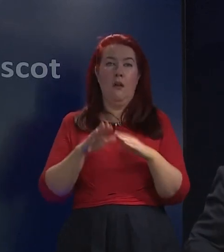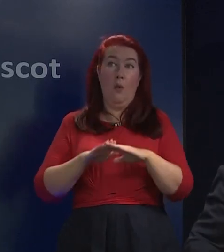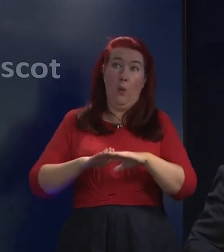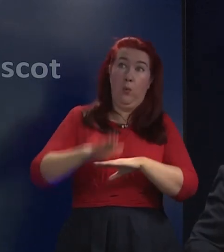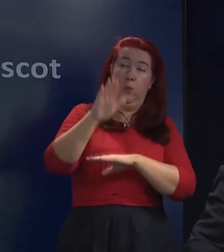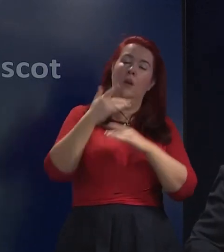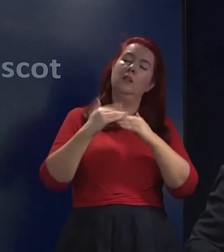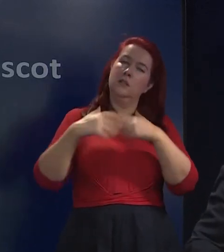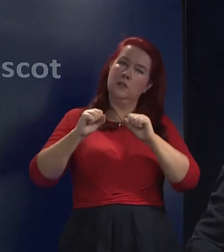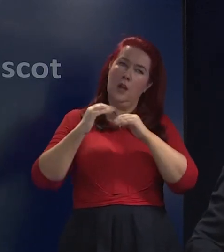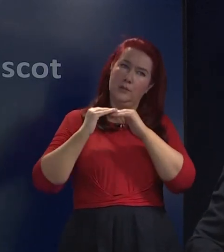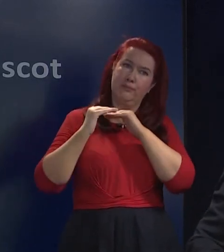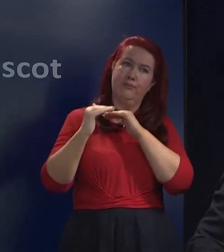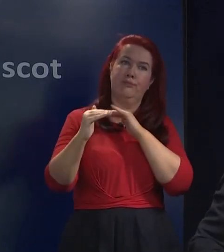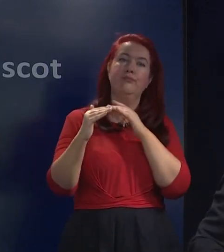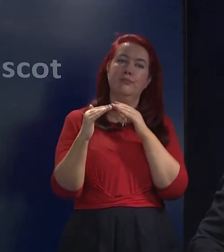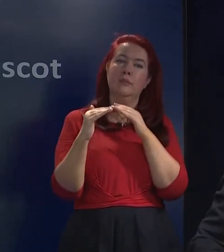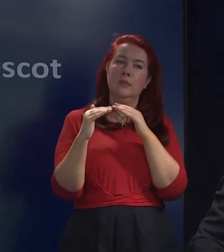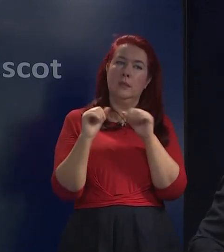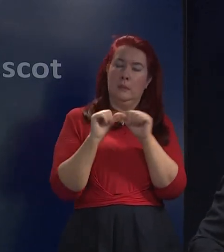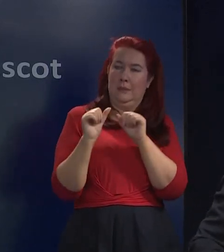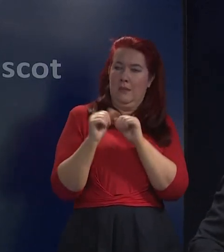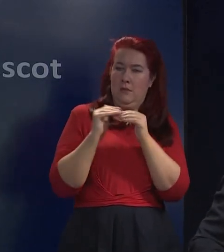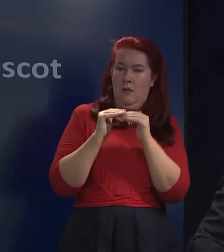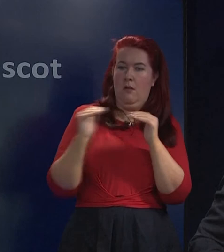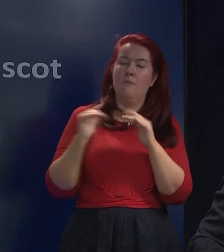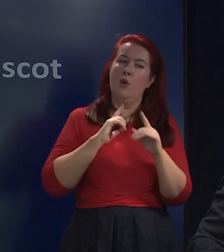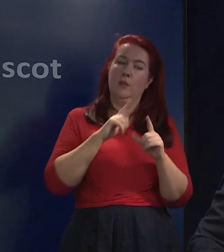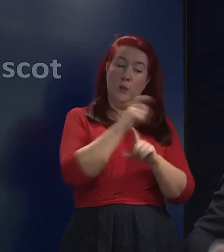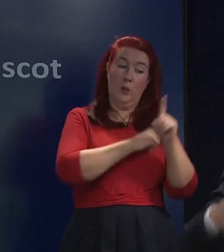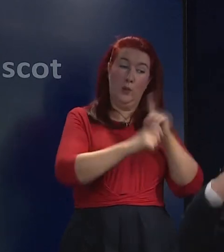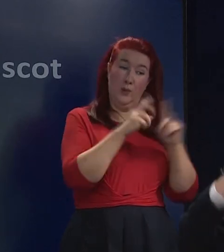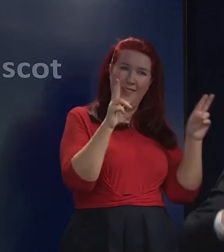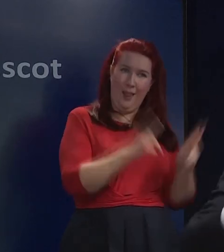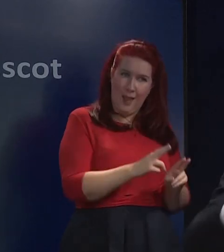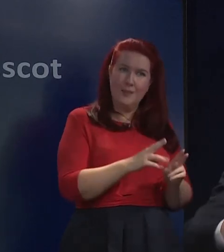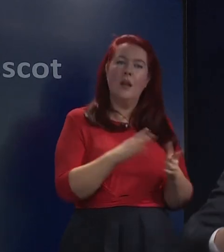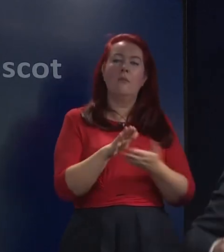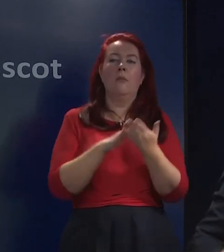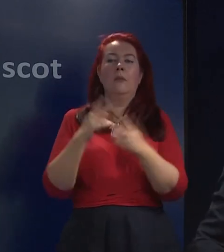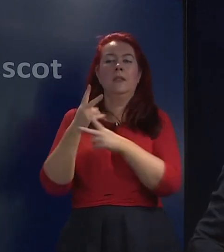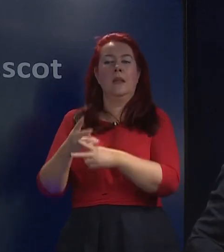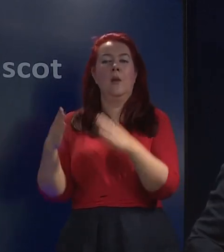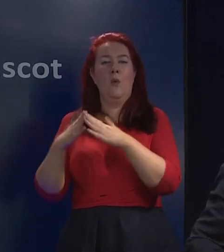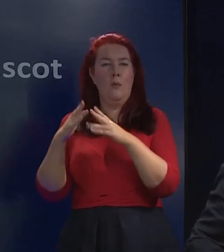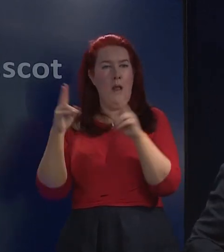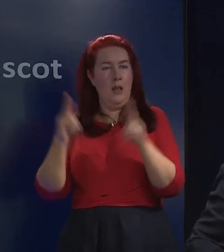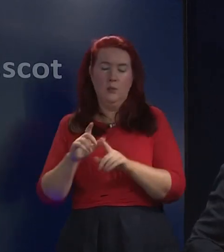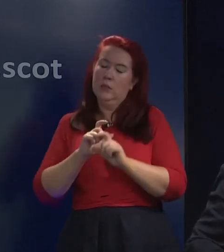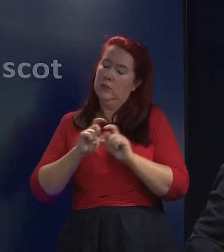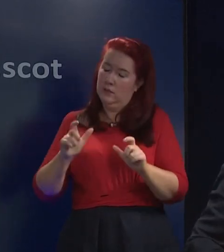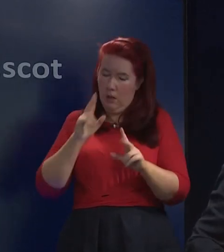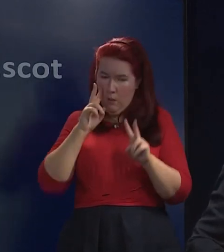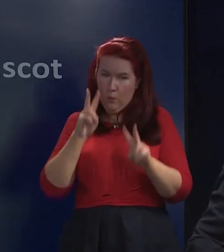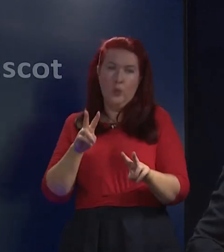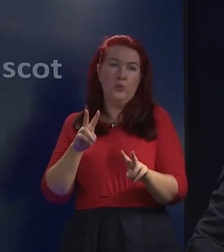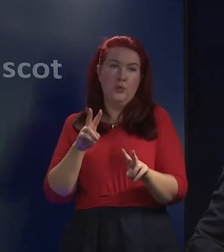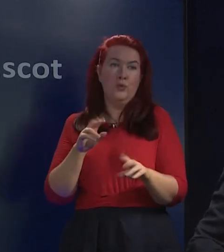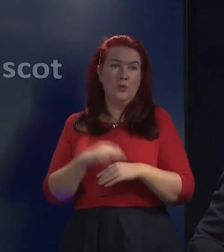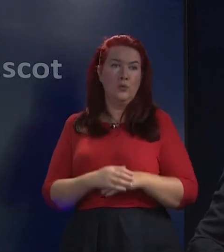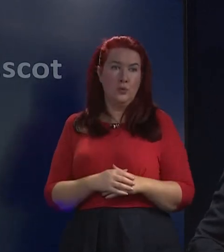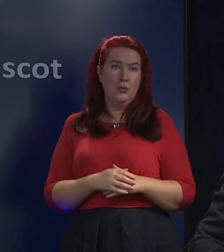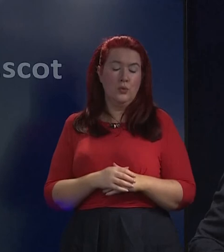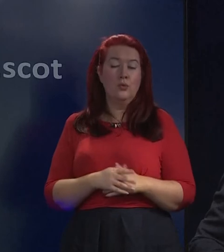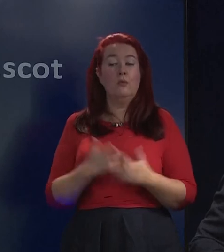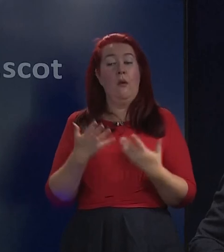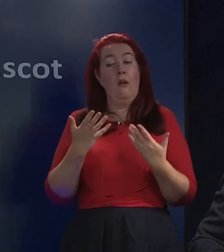as some of the community pressures in terms of infection are beginning to stabilise as well. continue to keep a close eye on it, obviously, but at